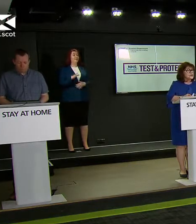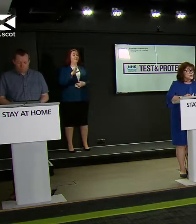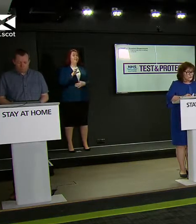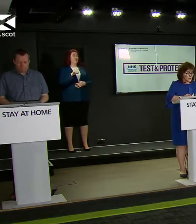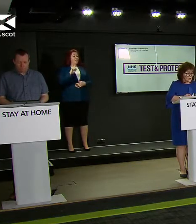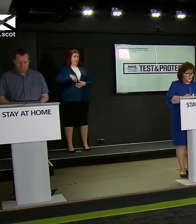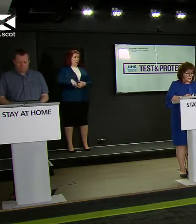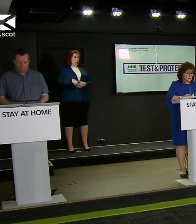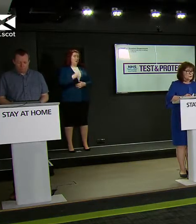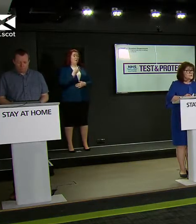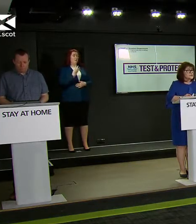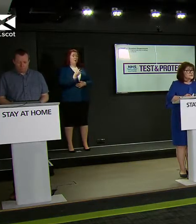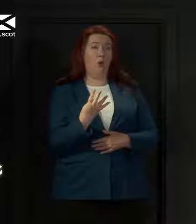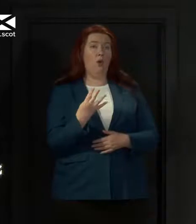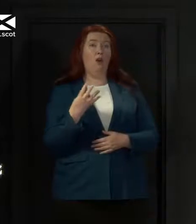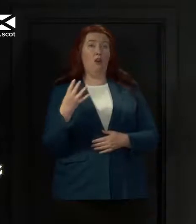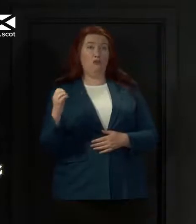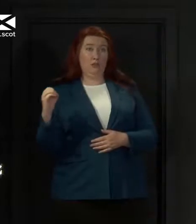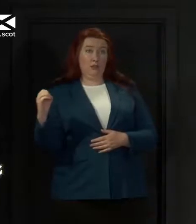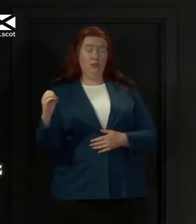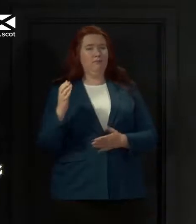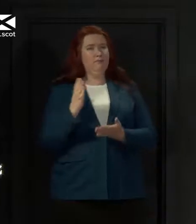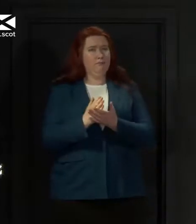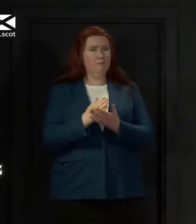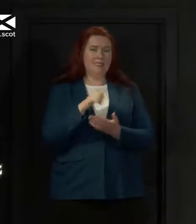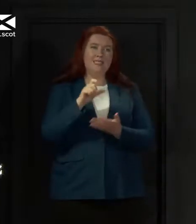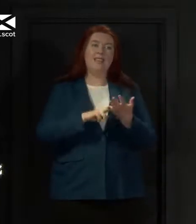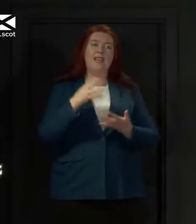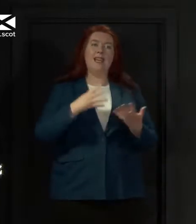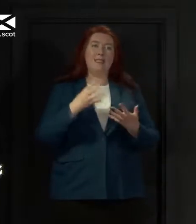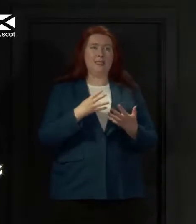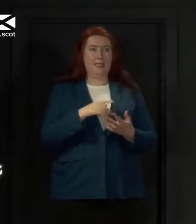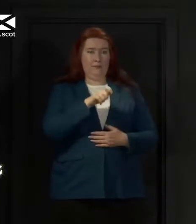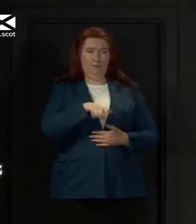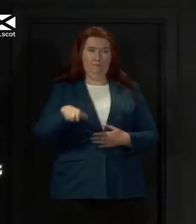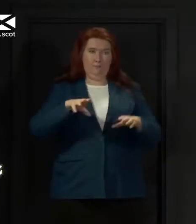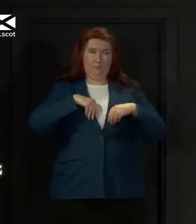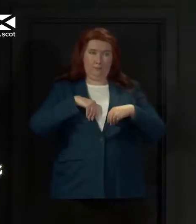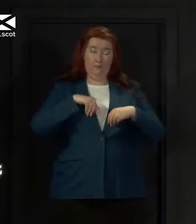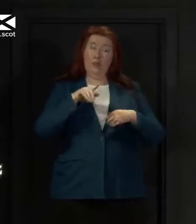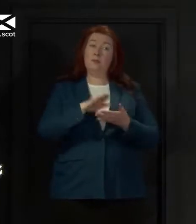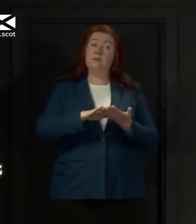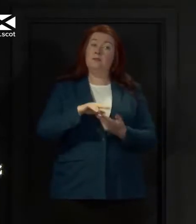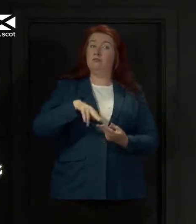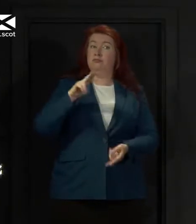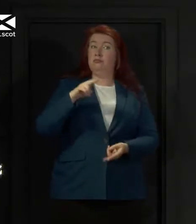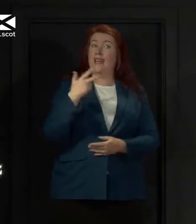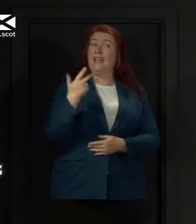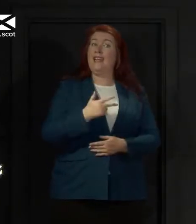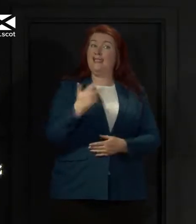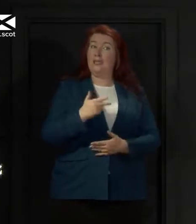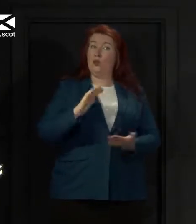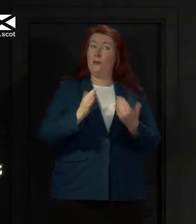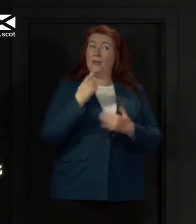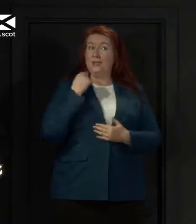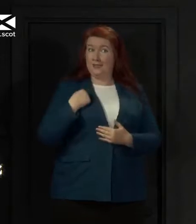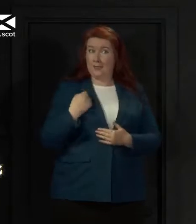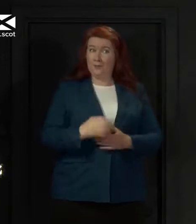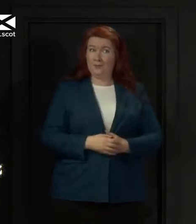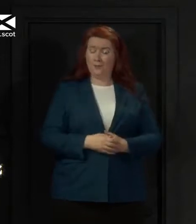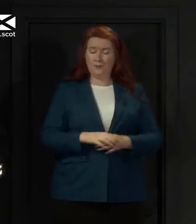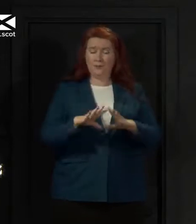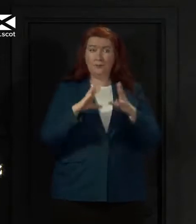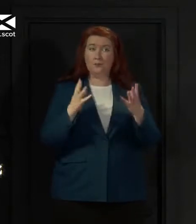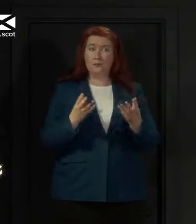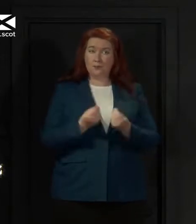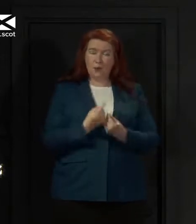,400 positive cases confirmed, an increase of 18 from yesterday. A total of